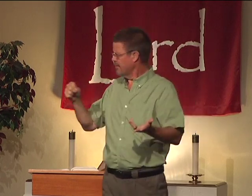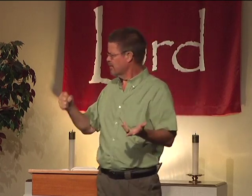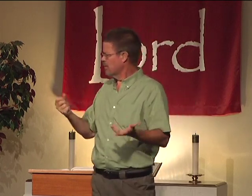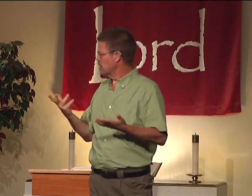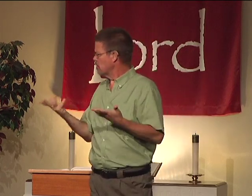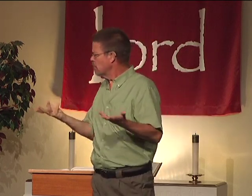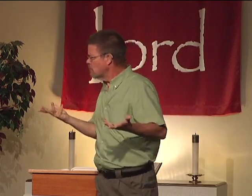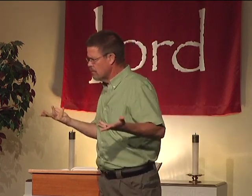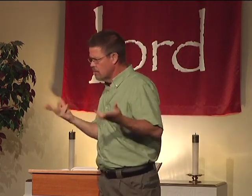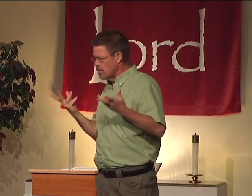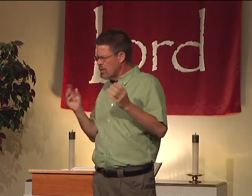I say, yeah.